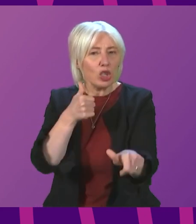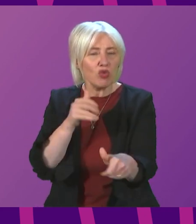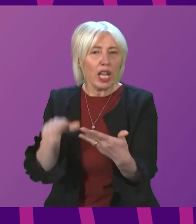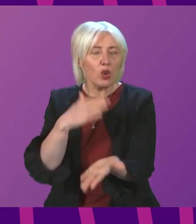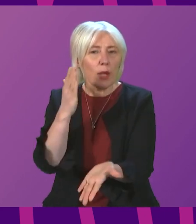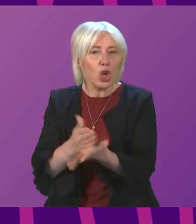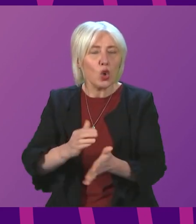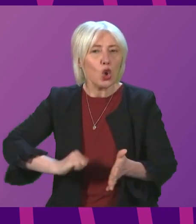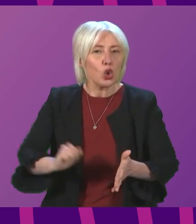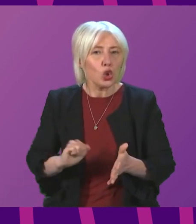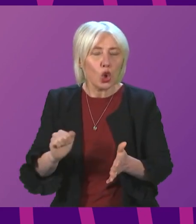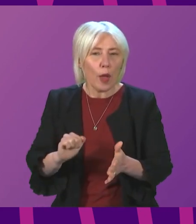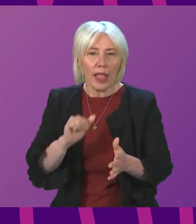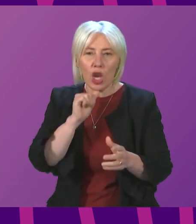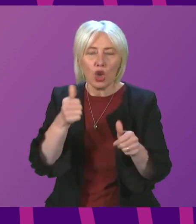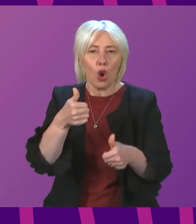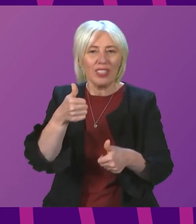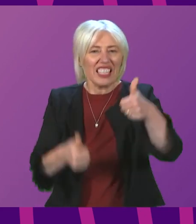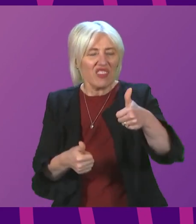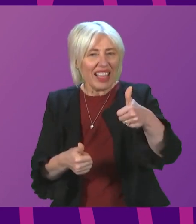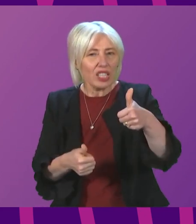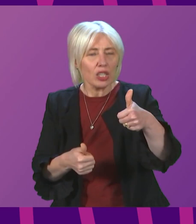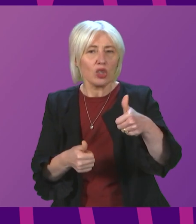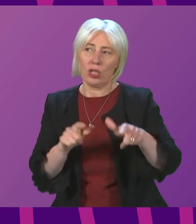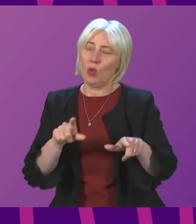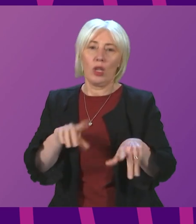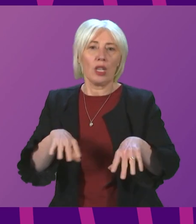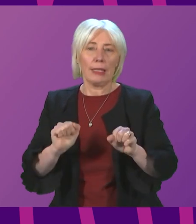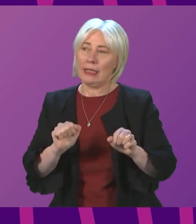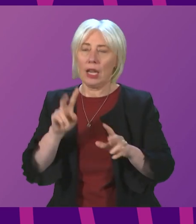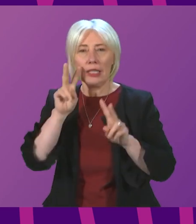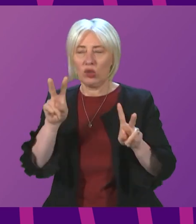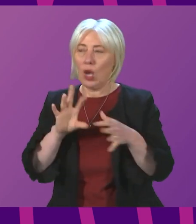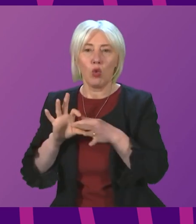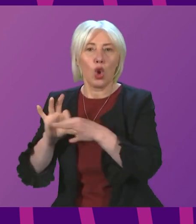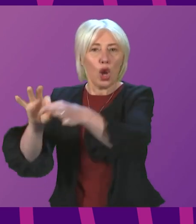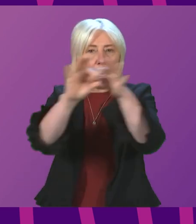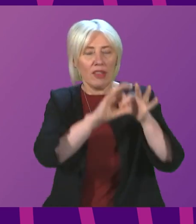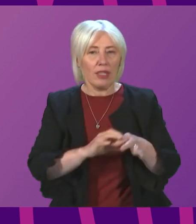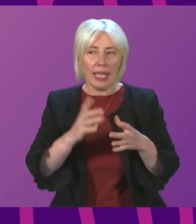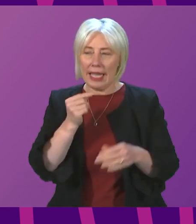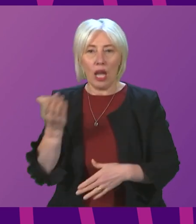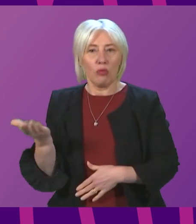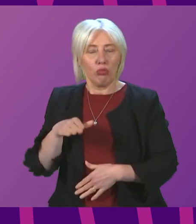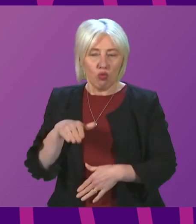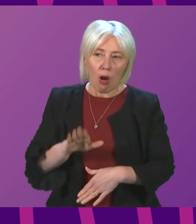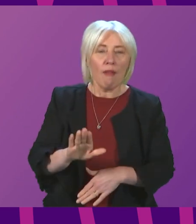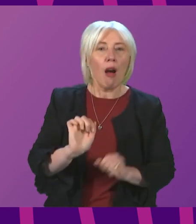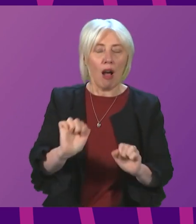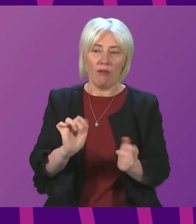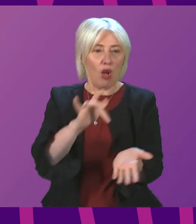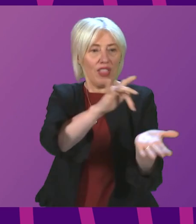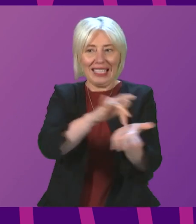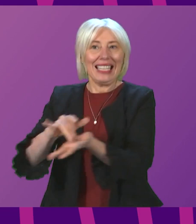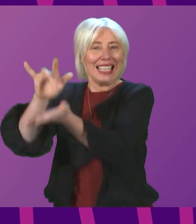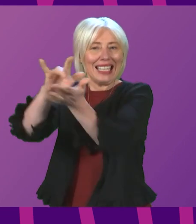is not at a competitive disadvantage, and we can start to see connectivity help recover our city economies? The